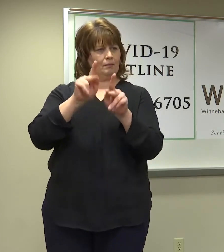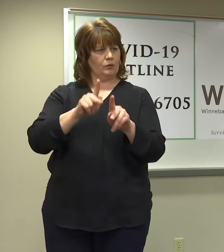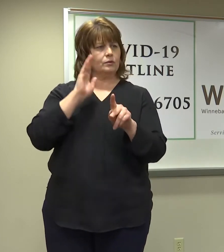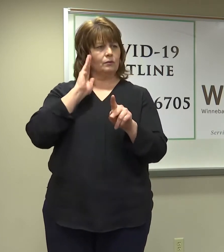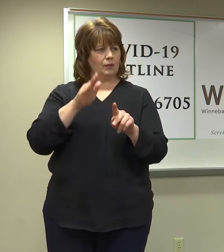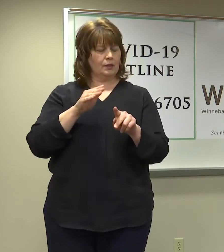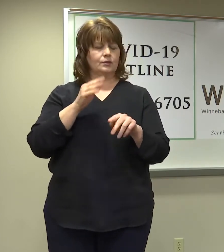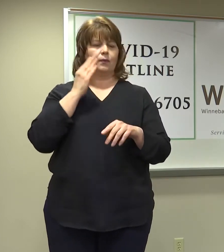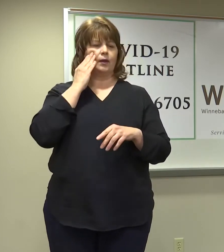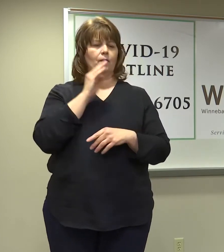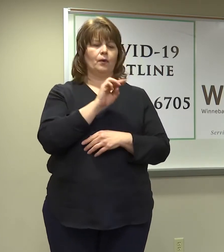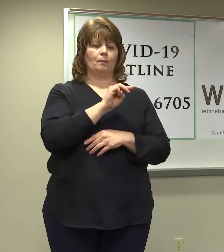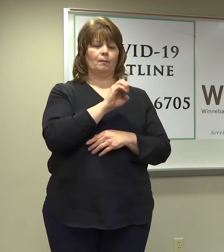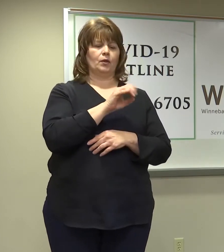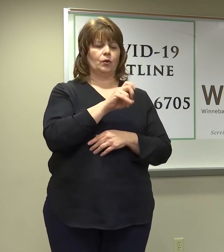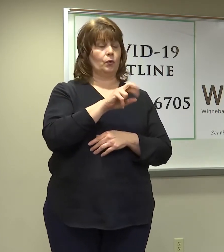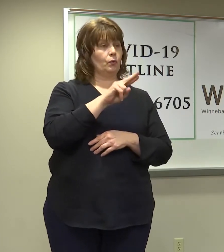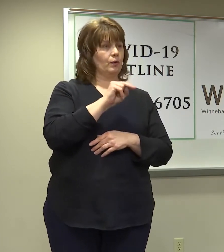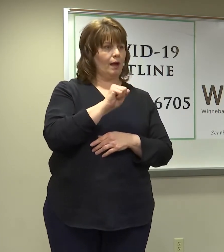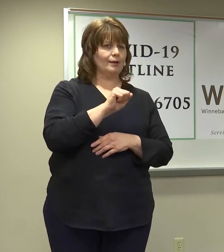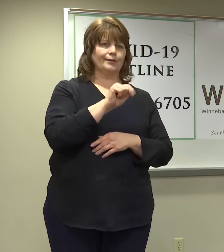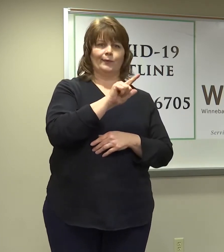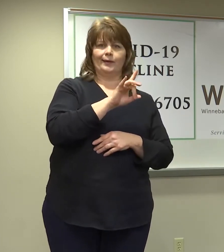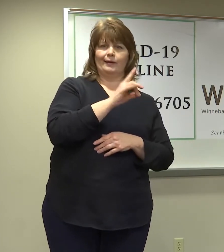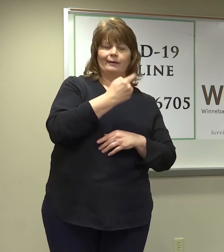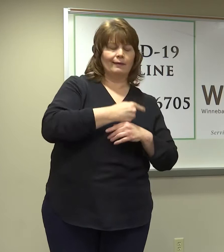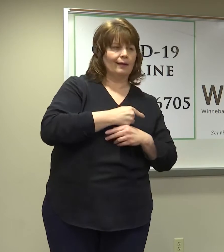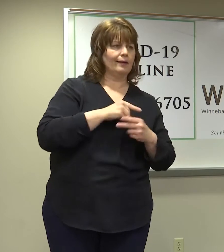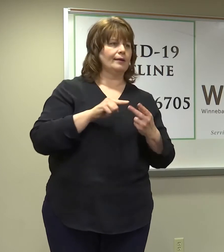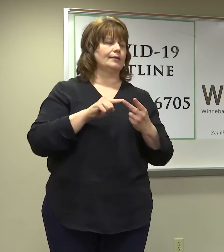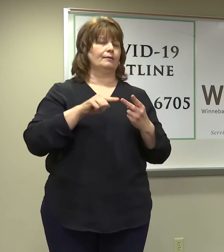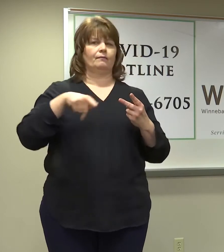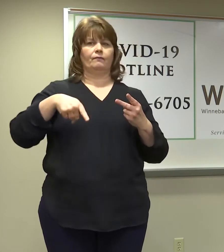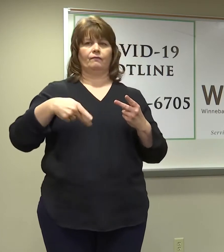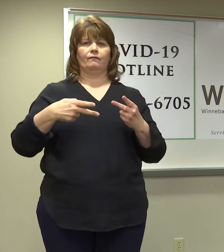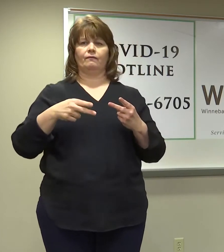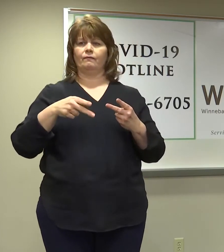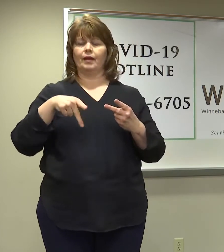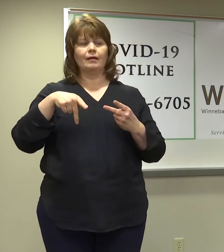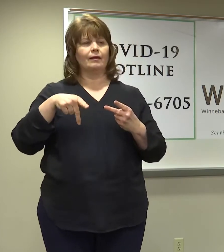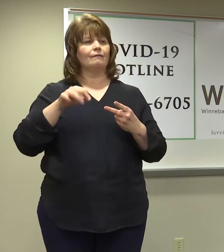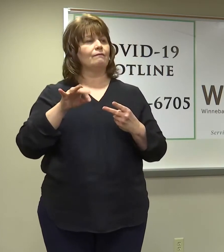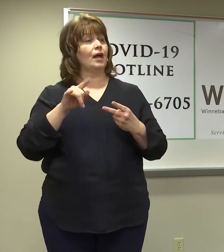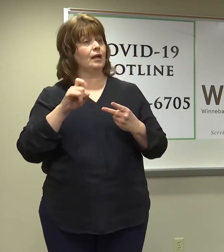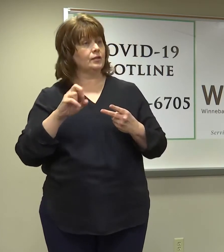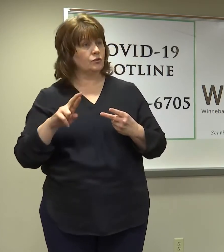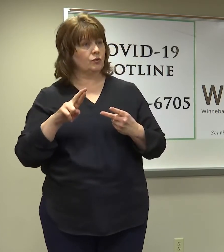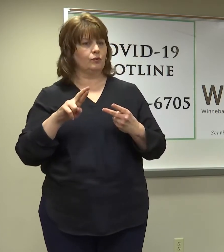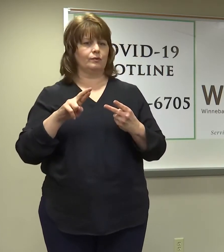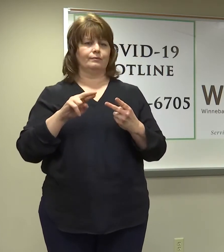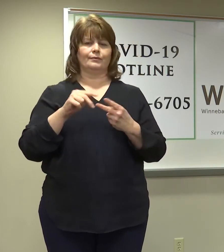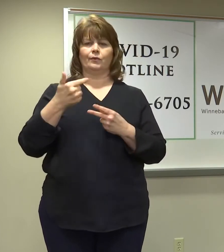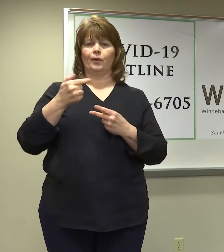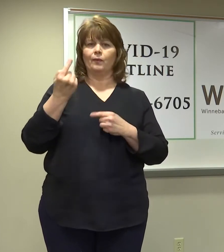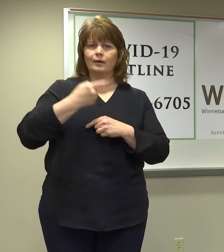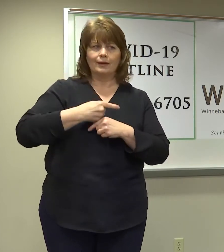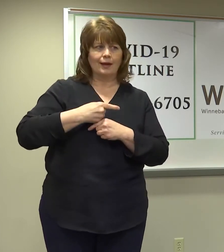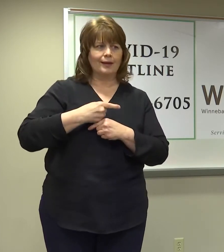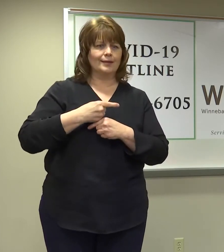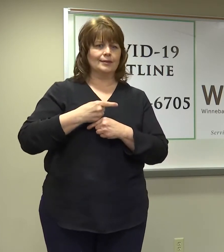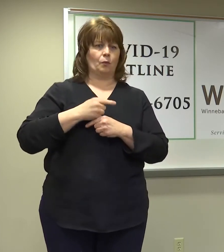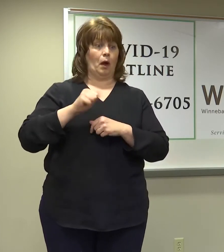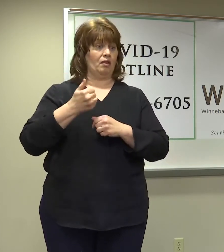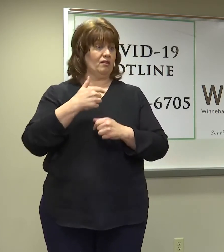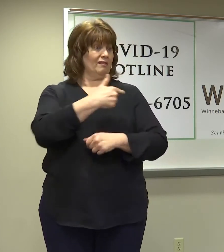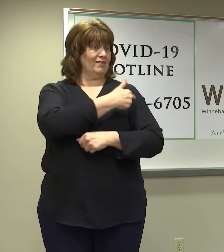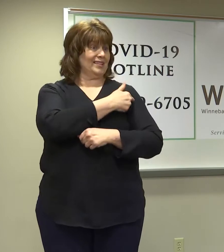Pfizer being 21 days, and we don't know what the other ones might be. So we've got a lot of different moving parts. And so this